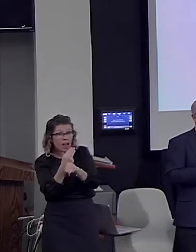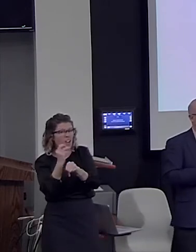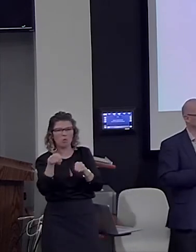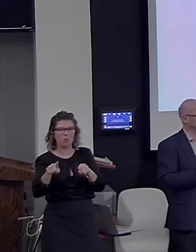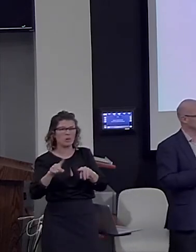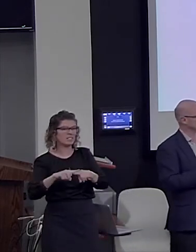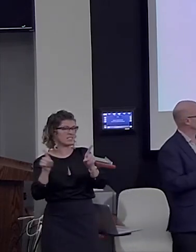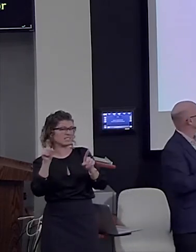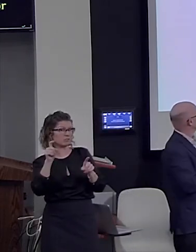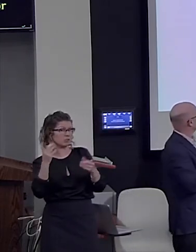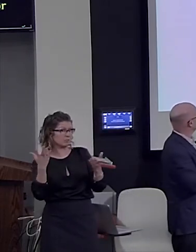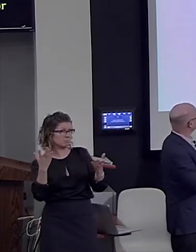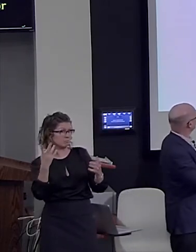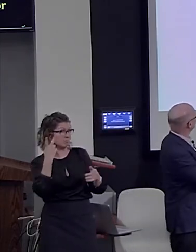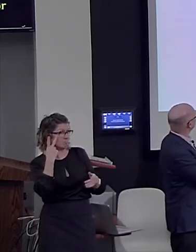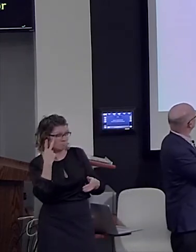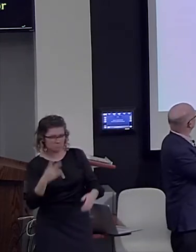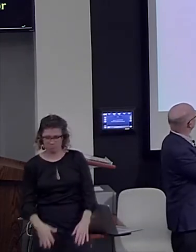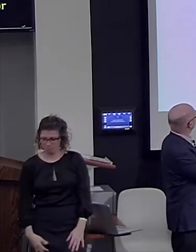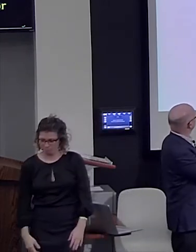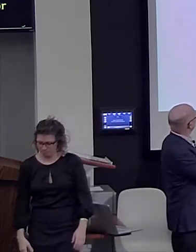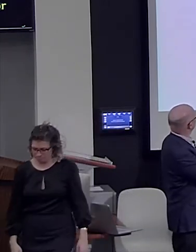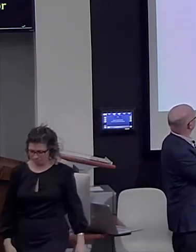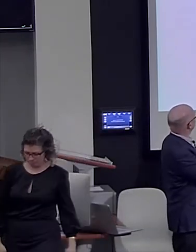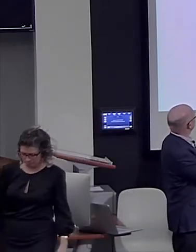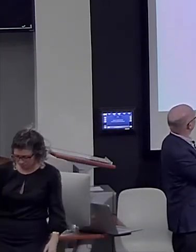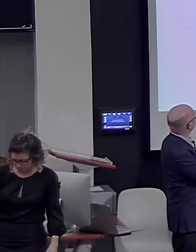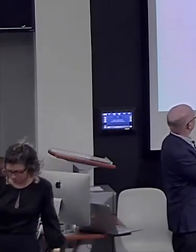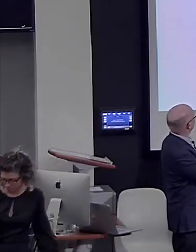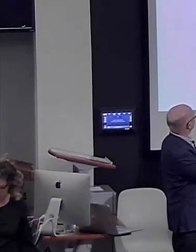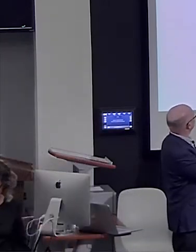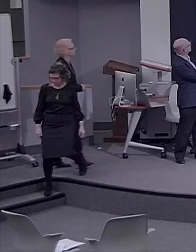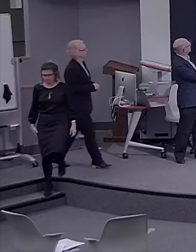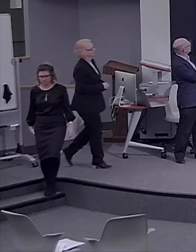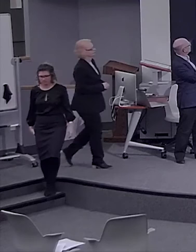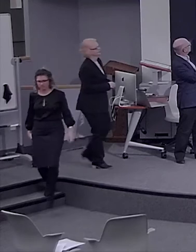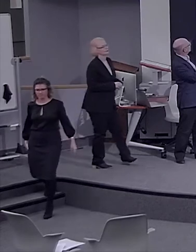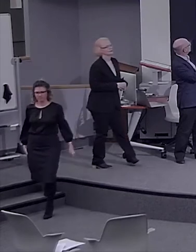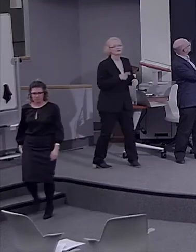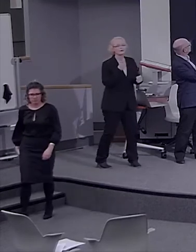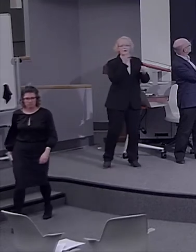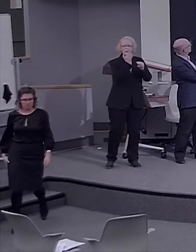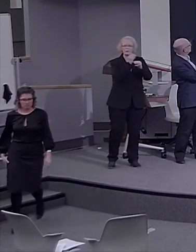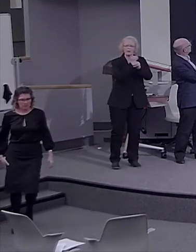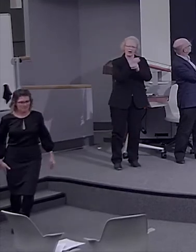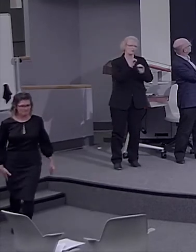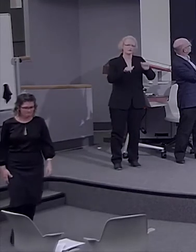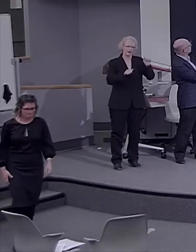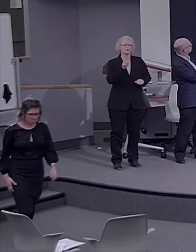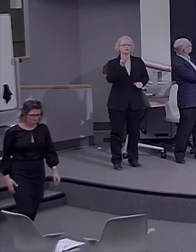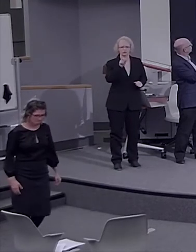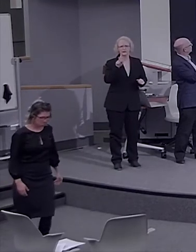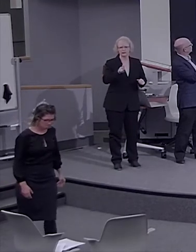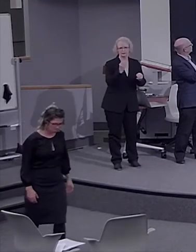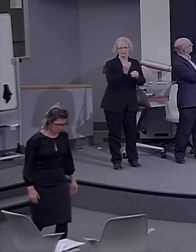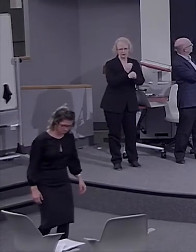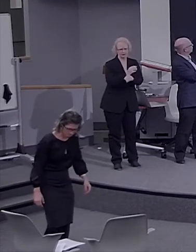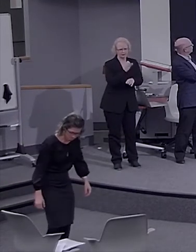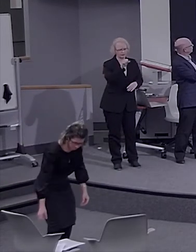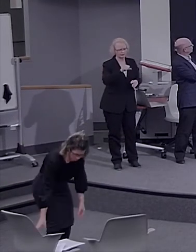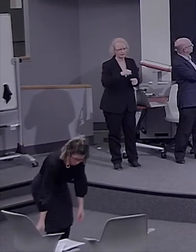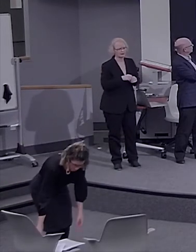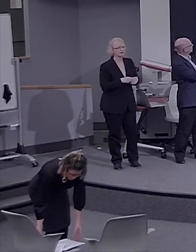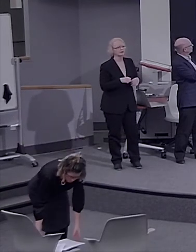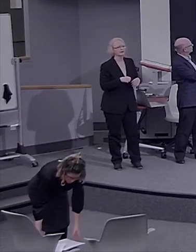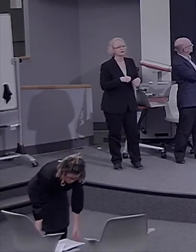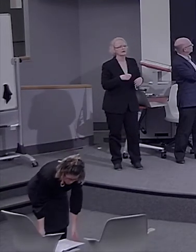different? So, there is no doubt that you need language for mathematics. Galileo said the book of the